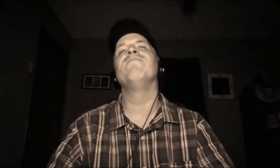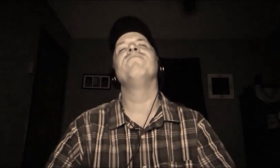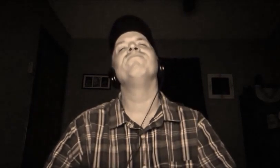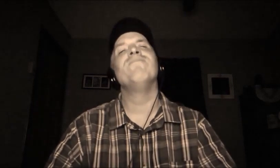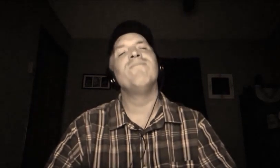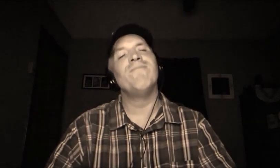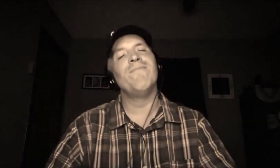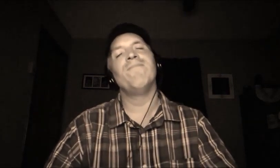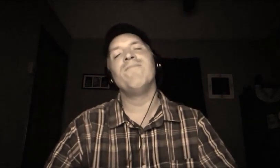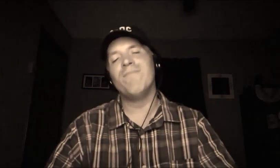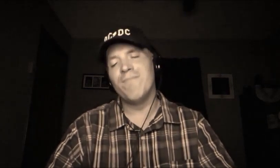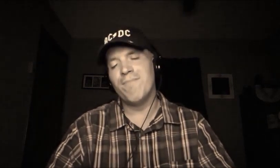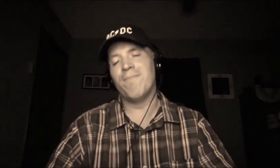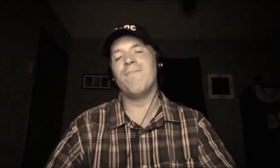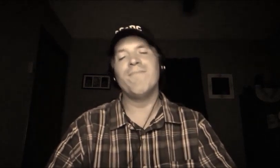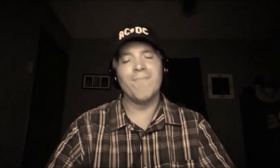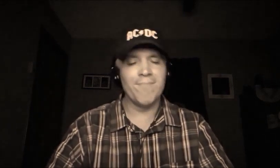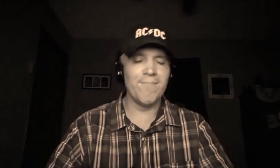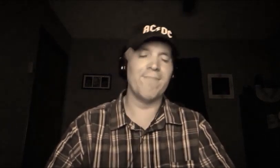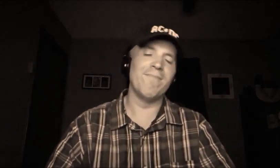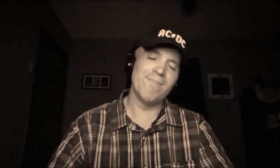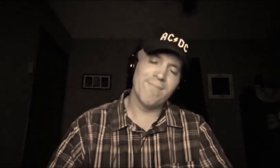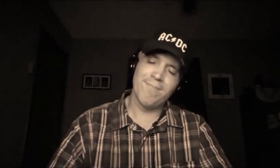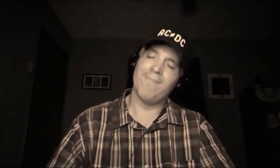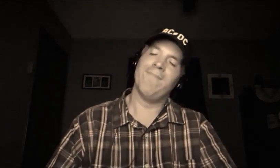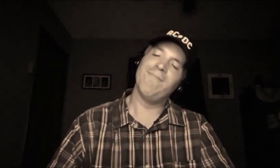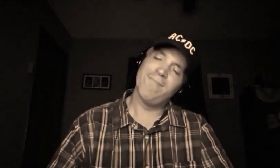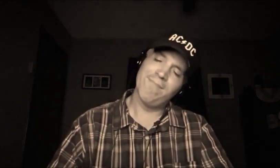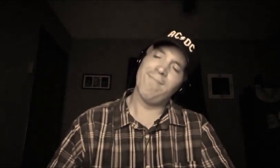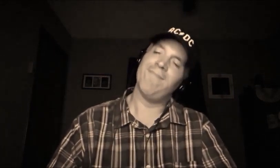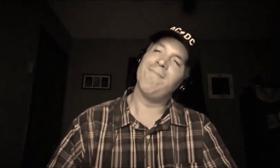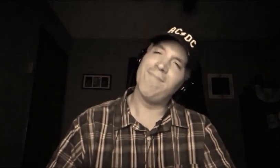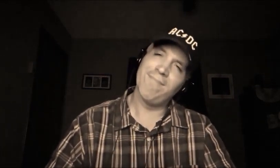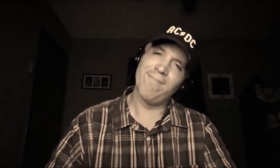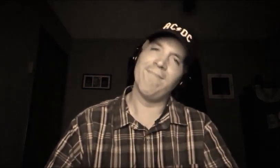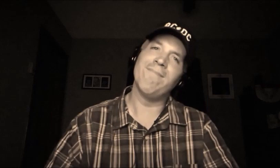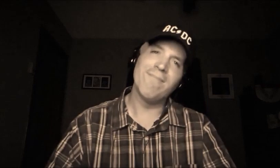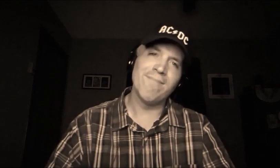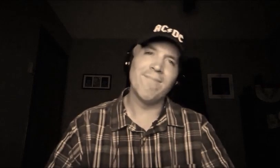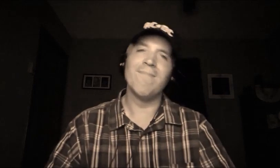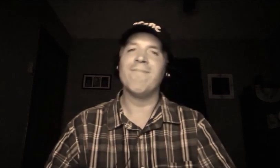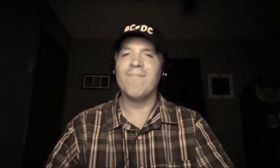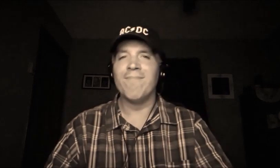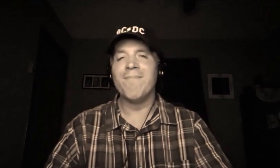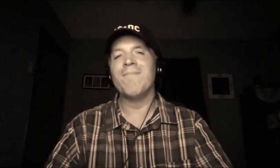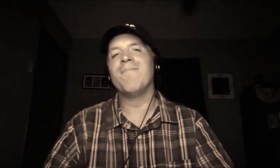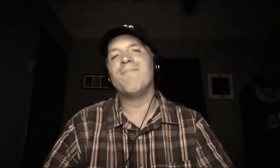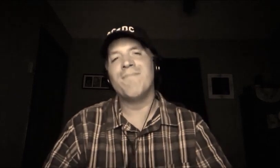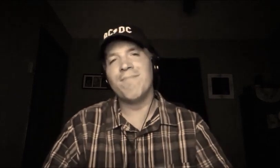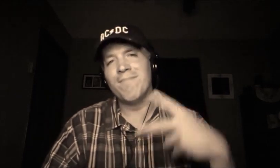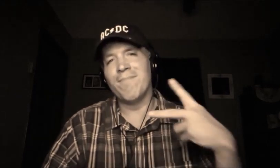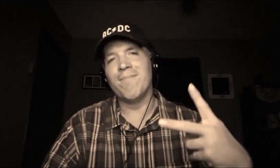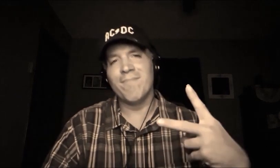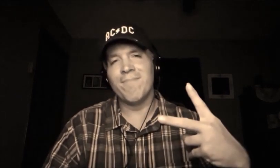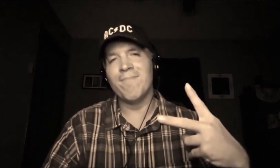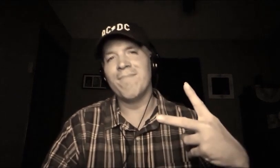your family you.